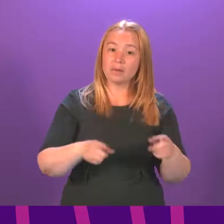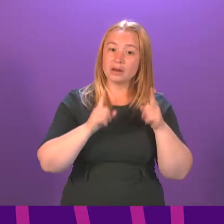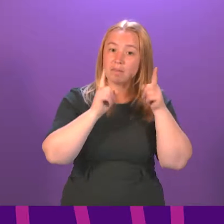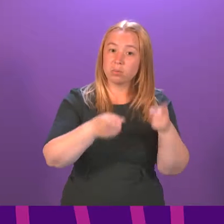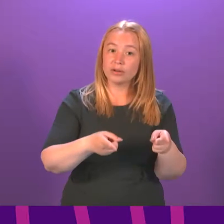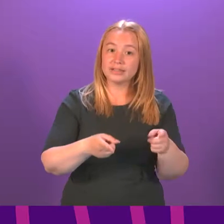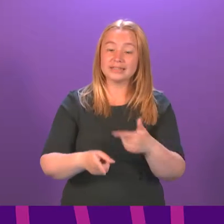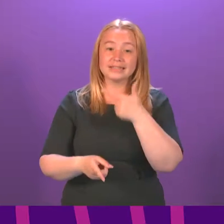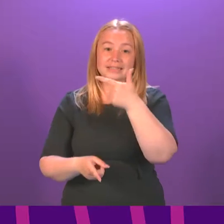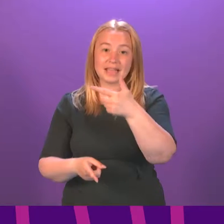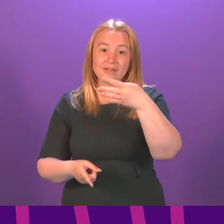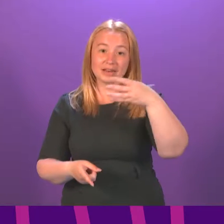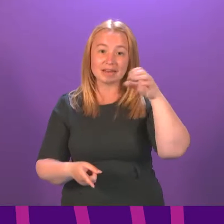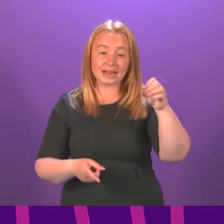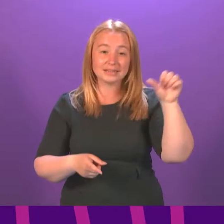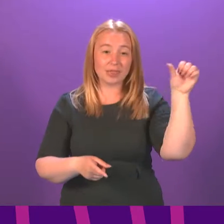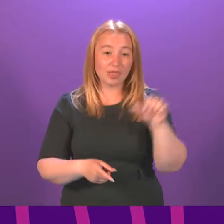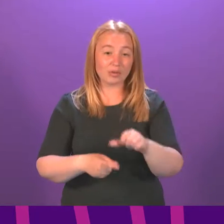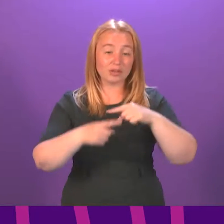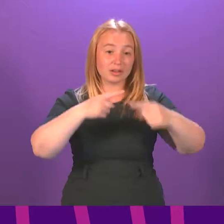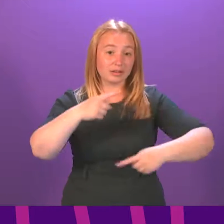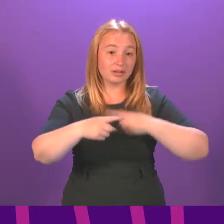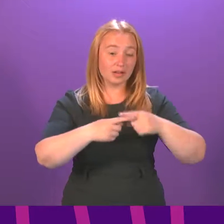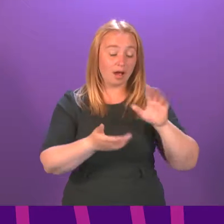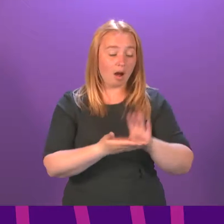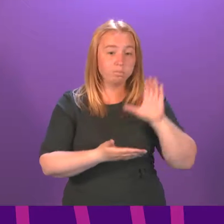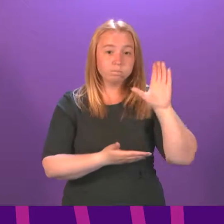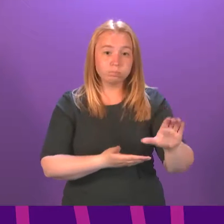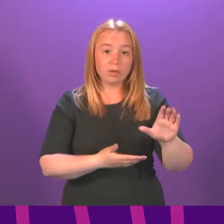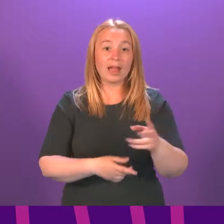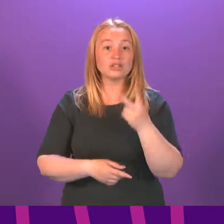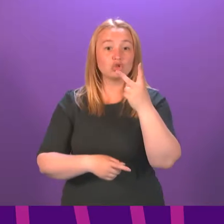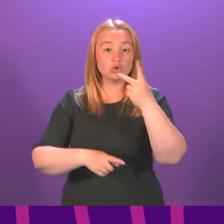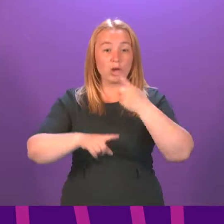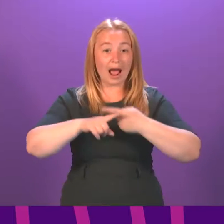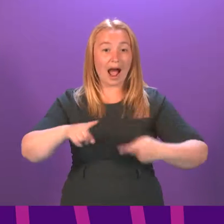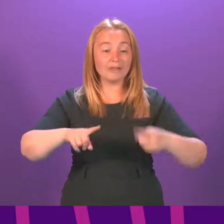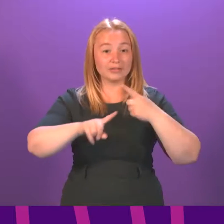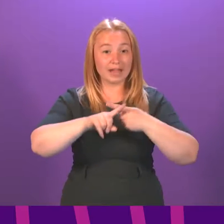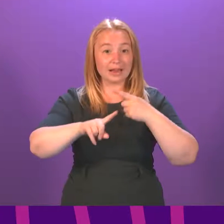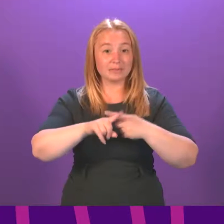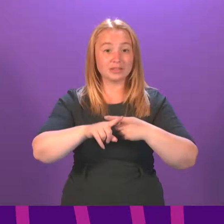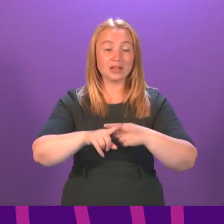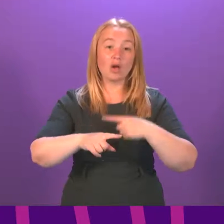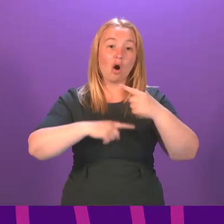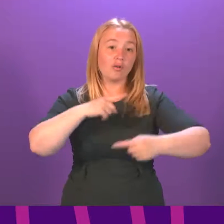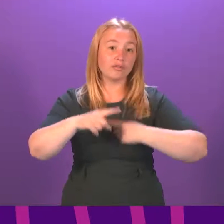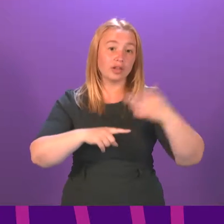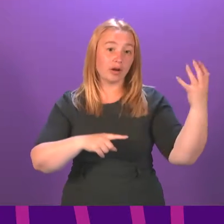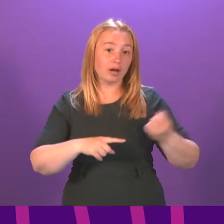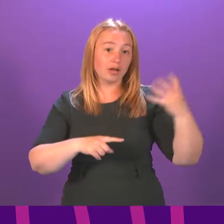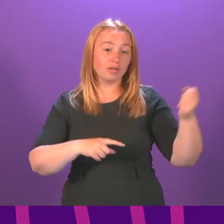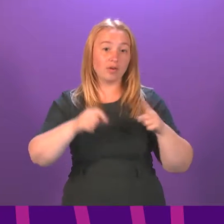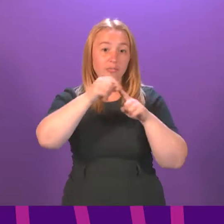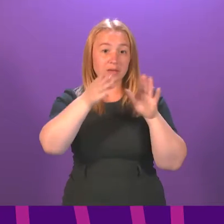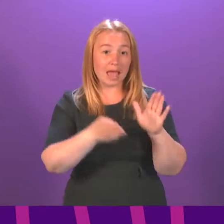£790,000 per annum. This is more than two and a half times the combined annual salaries of the Prime Minister